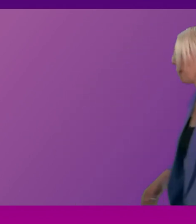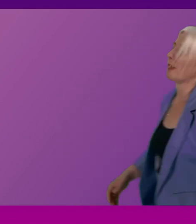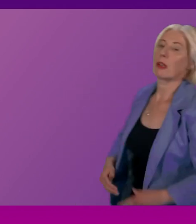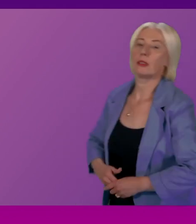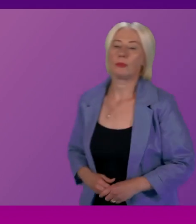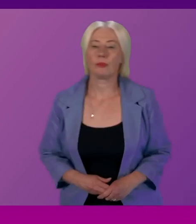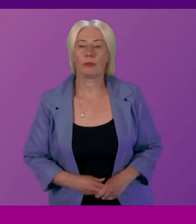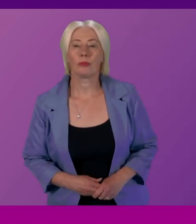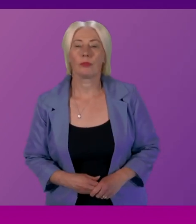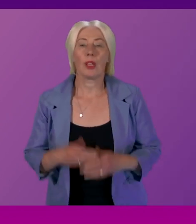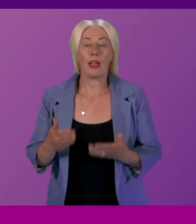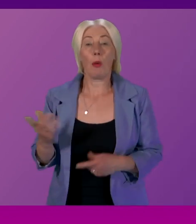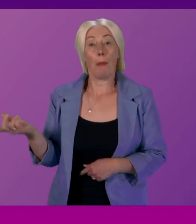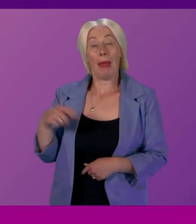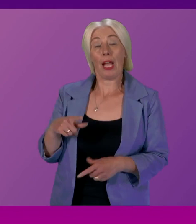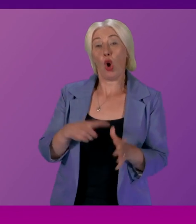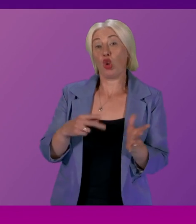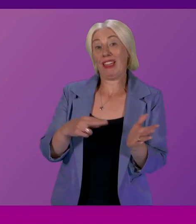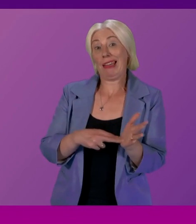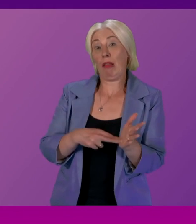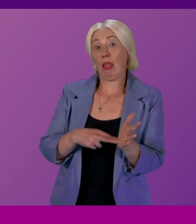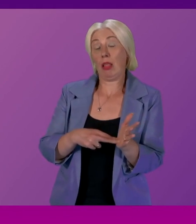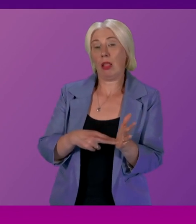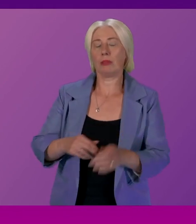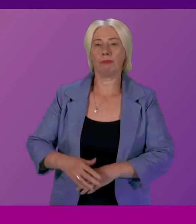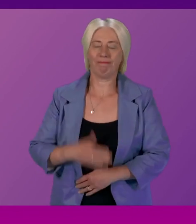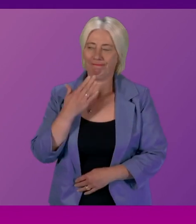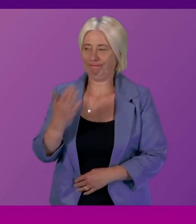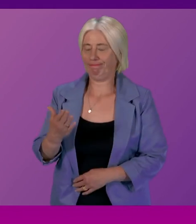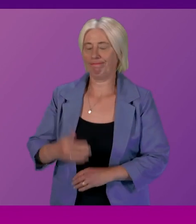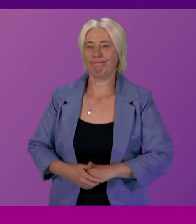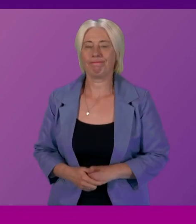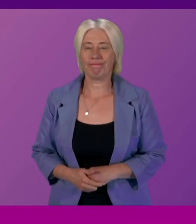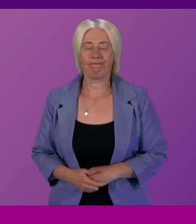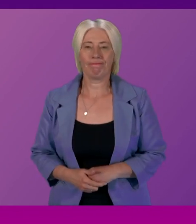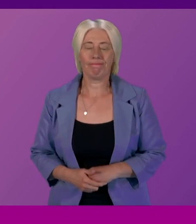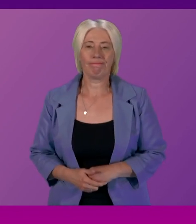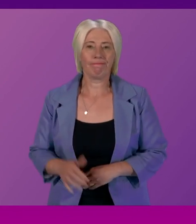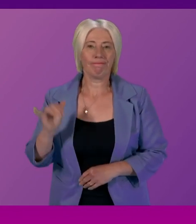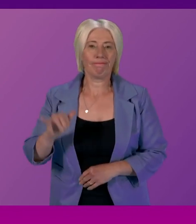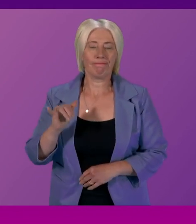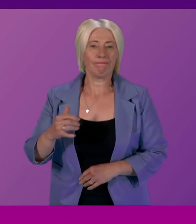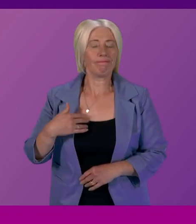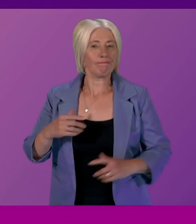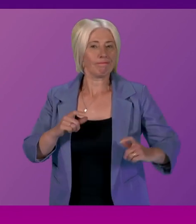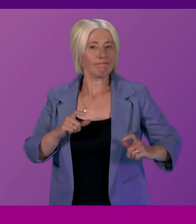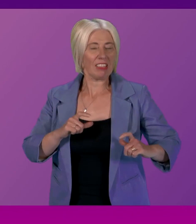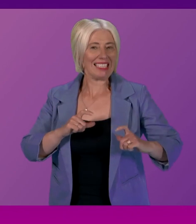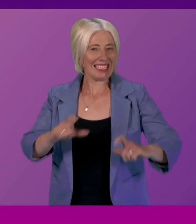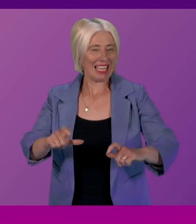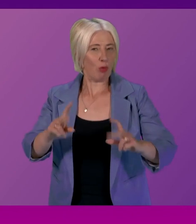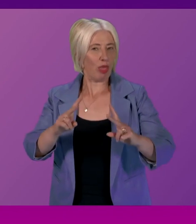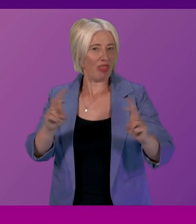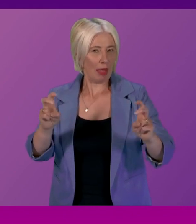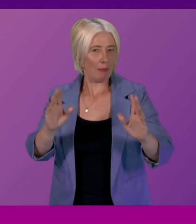going to invite back in Audrey Nicola thank you convener yes indeed I am going to stay with this theme